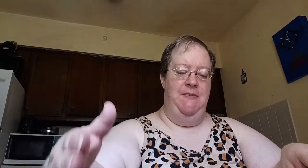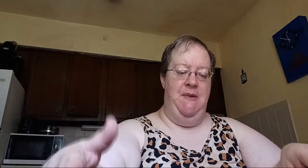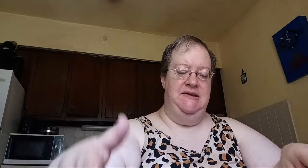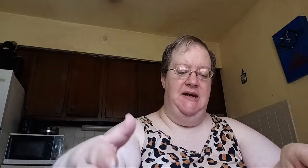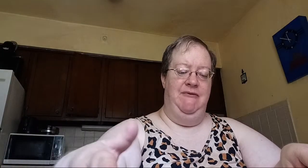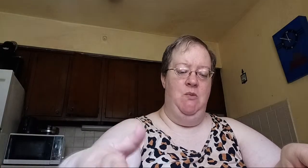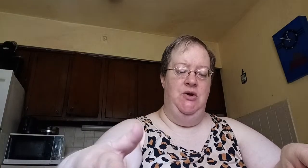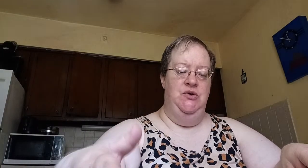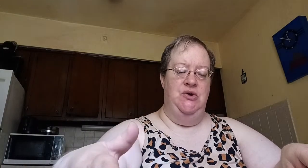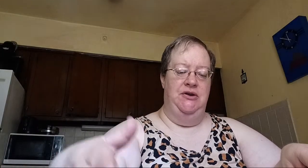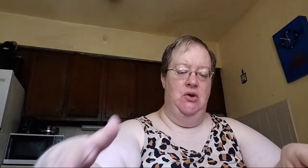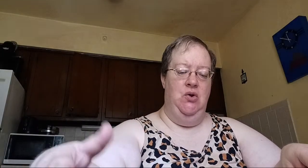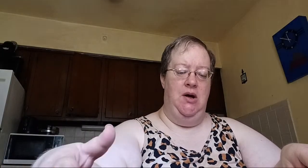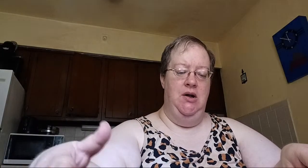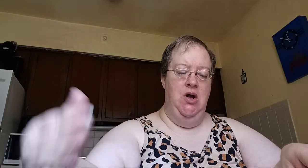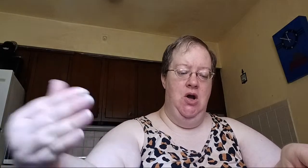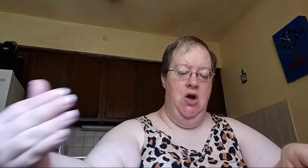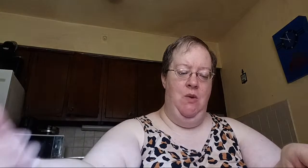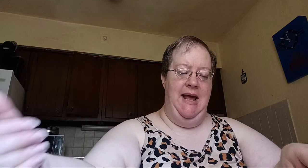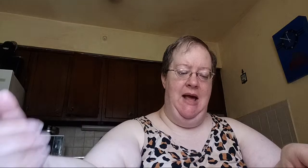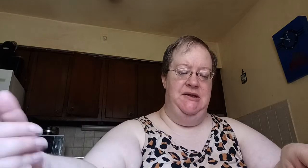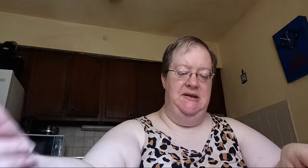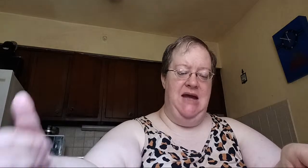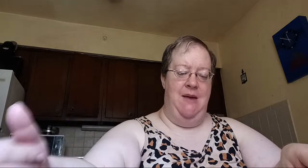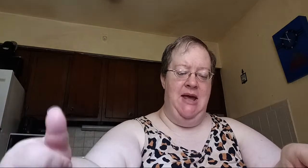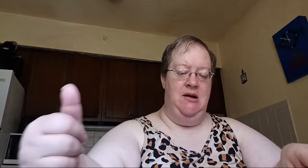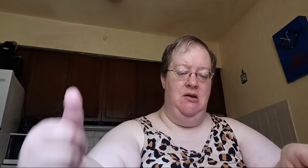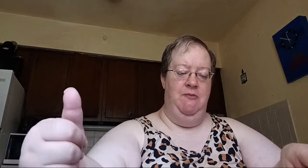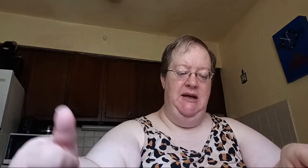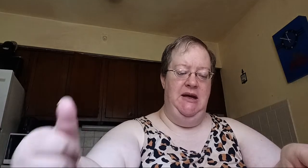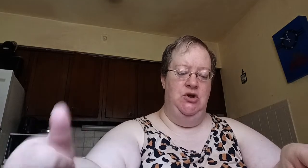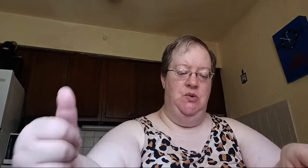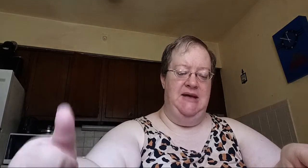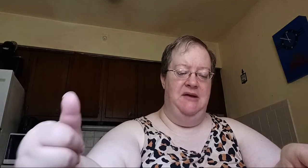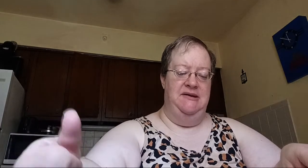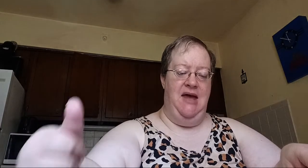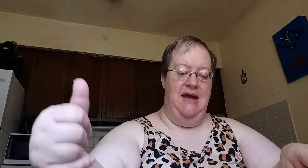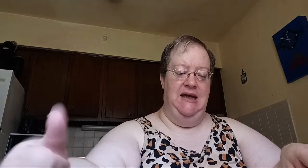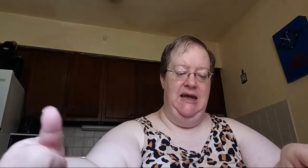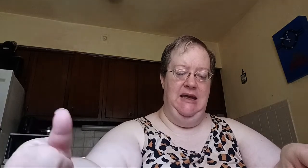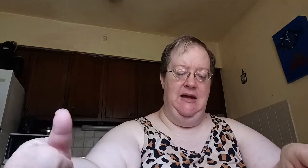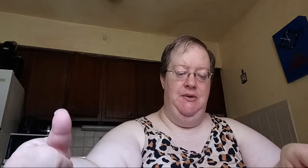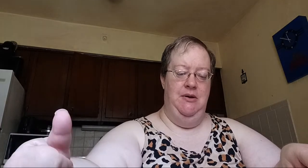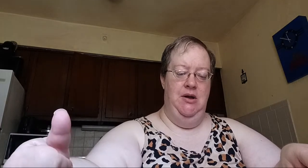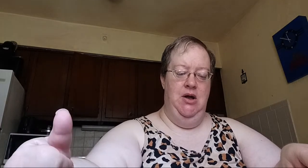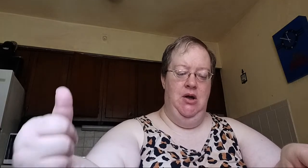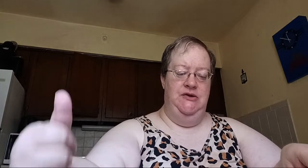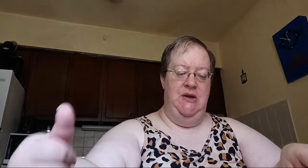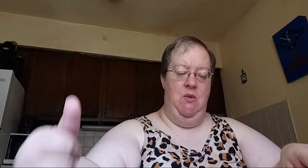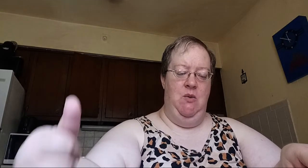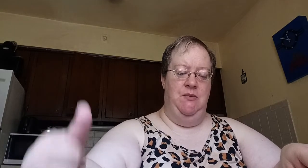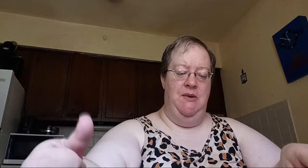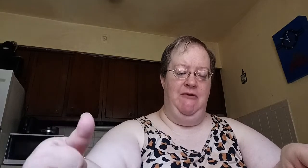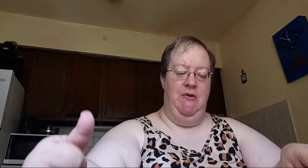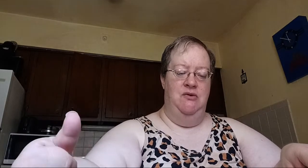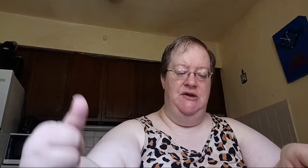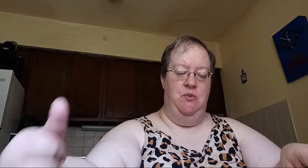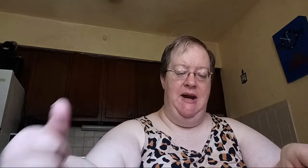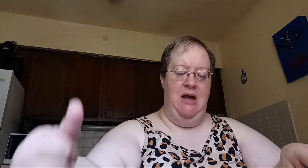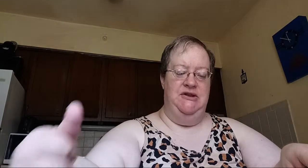pass that everyone who sought the Lord went out to the tabernacle of meeting, which was outside the camp. So it was whenever Moses went out to